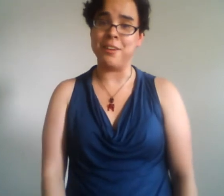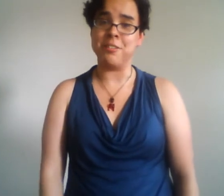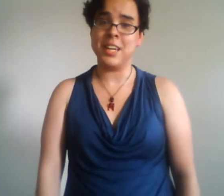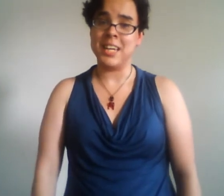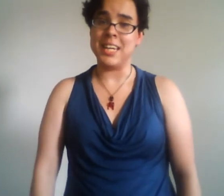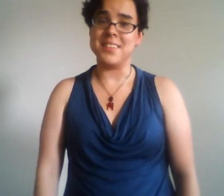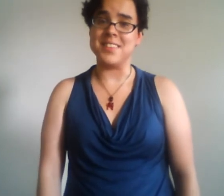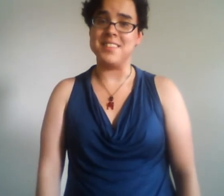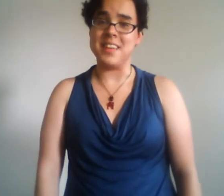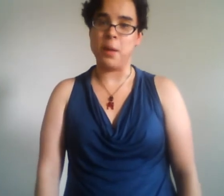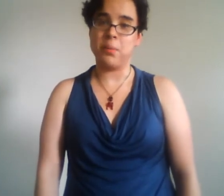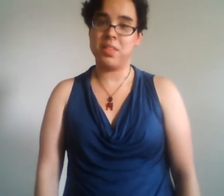its depth